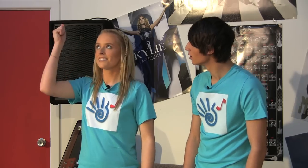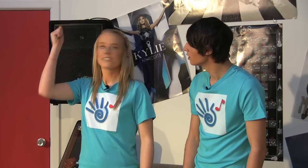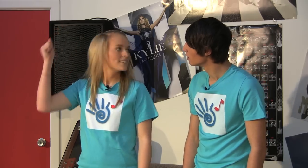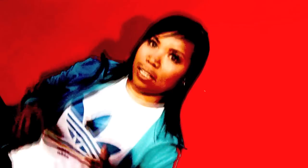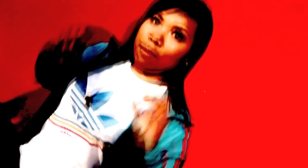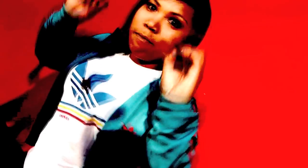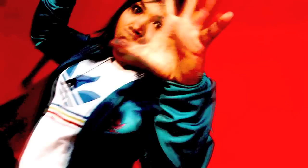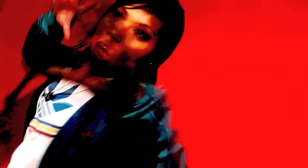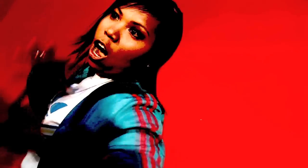Feel the beat.